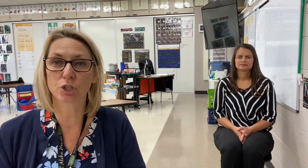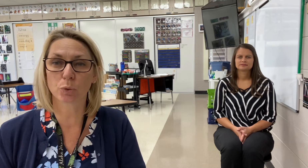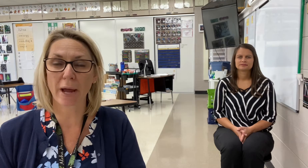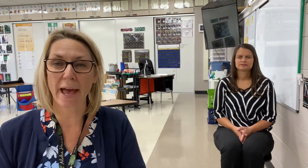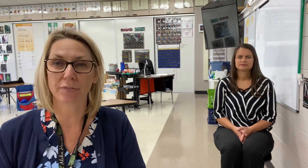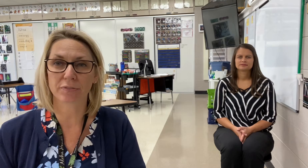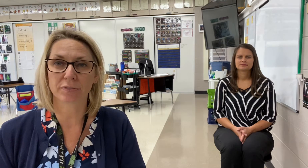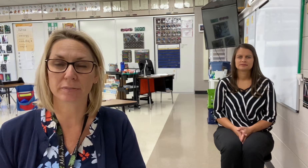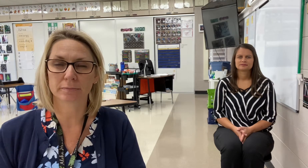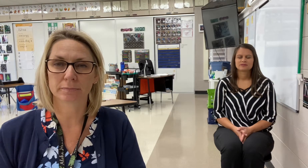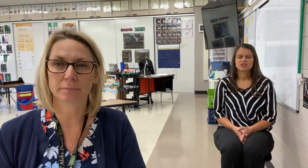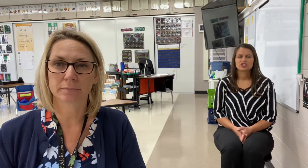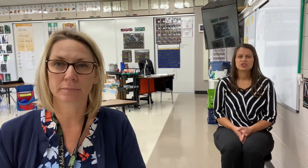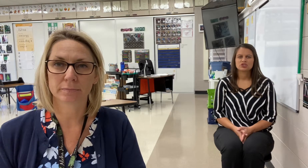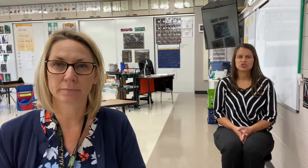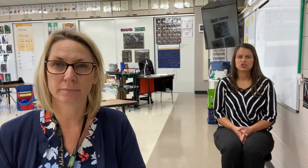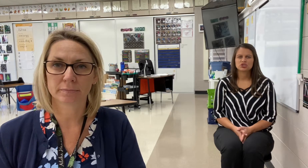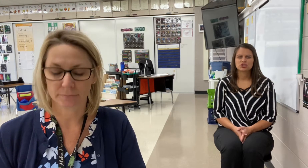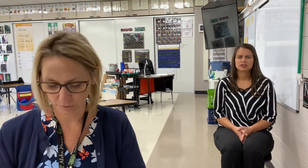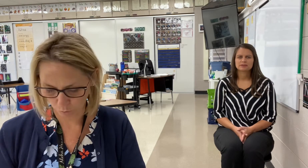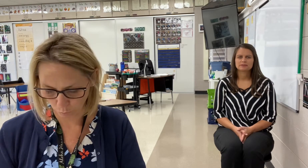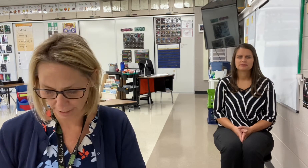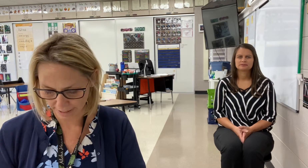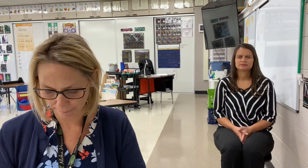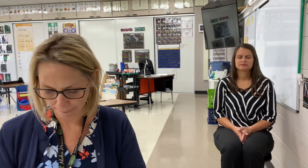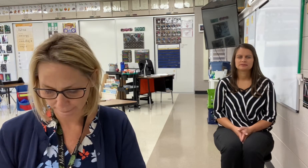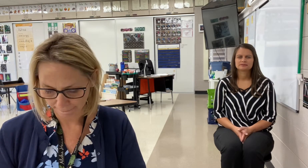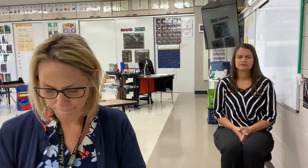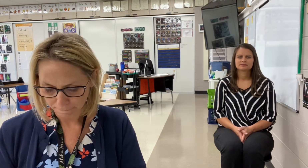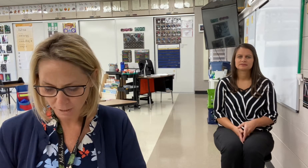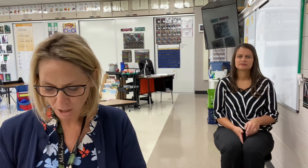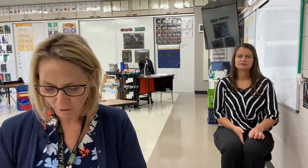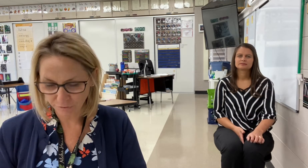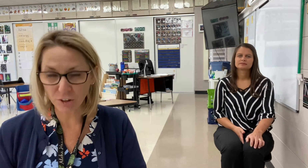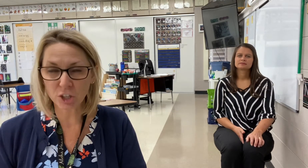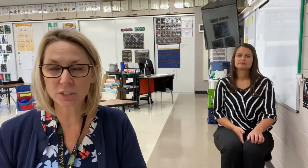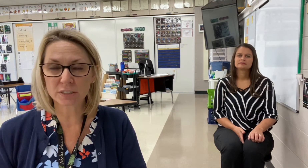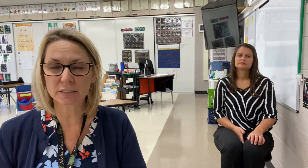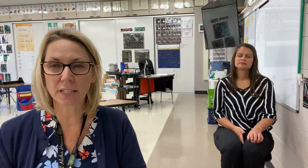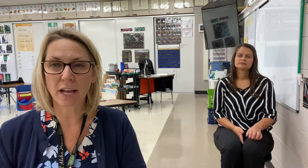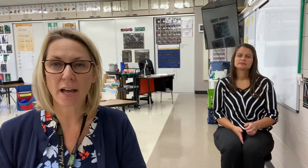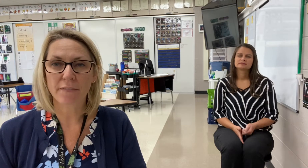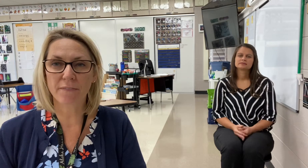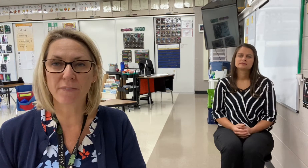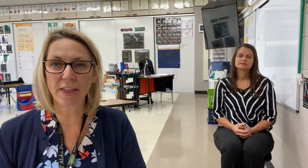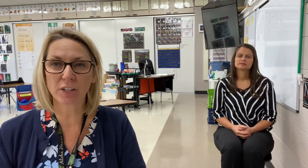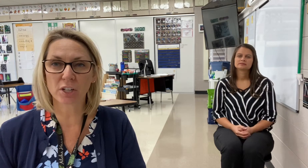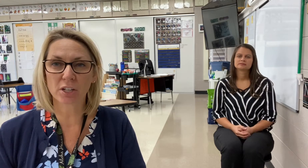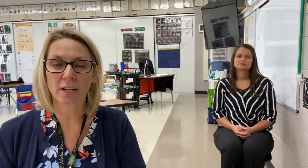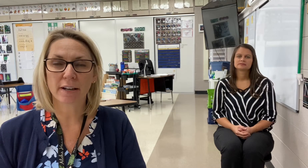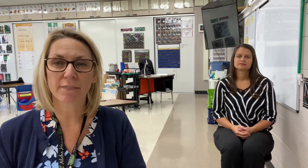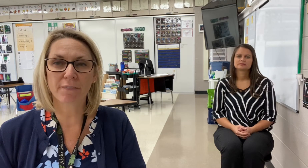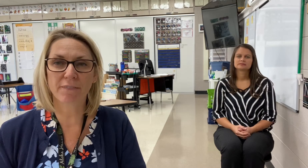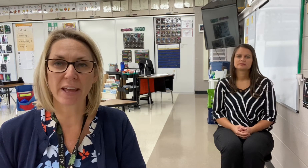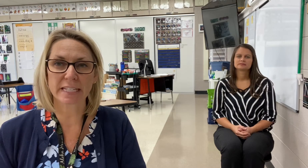Giraffe. G. Great. First. Feather. Faint.